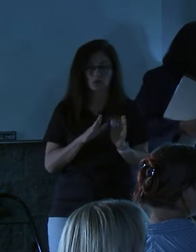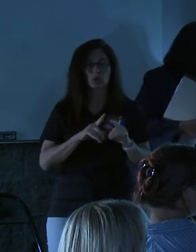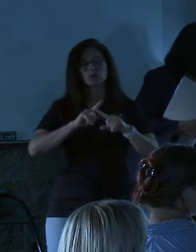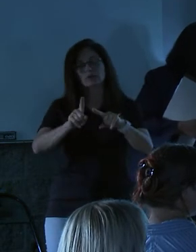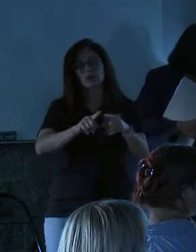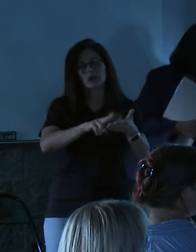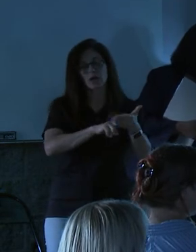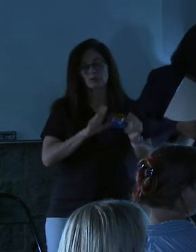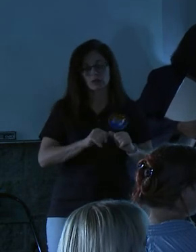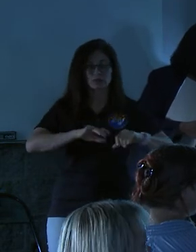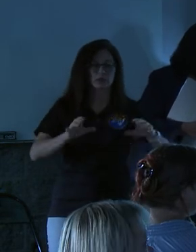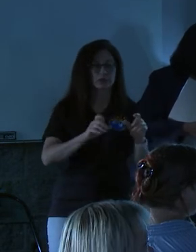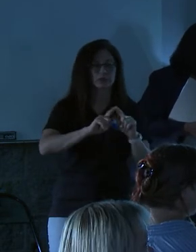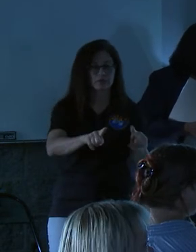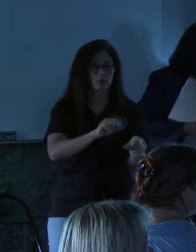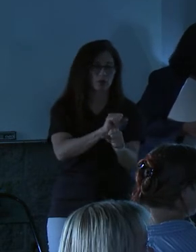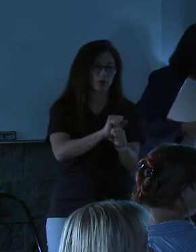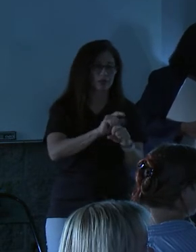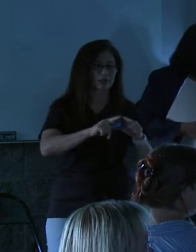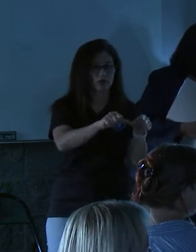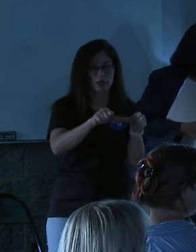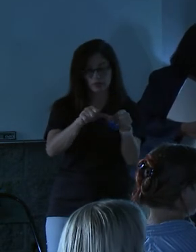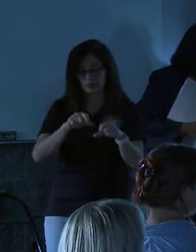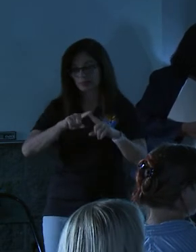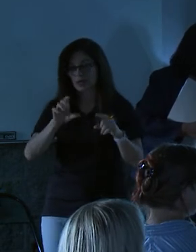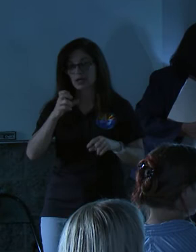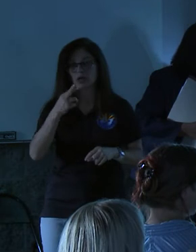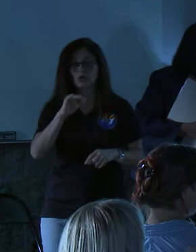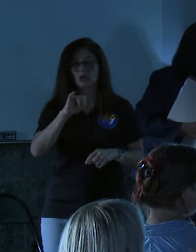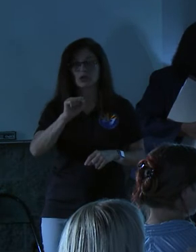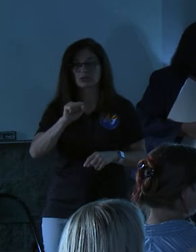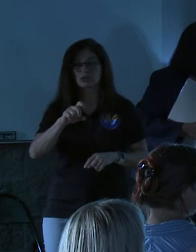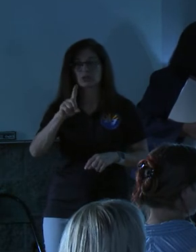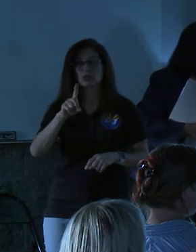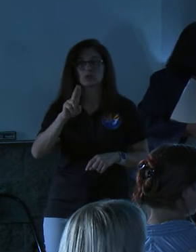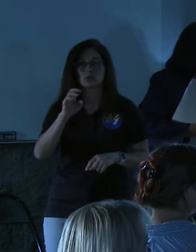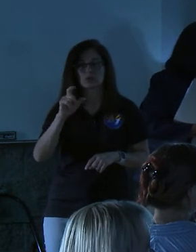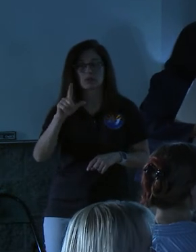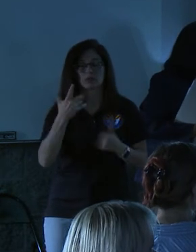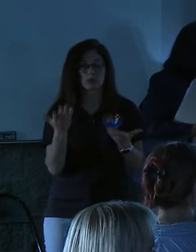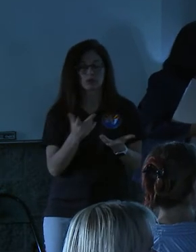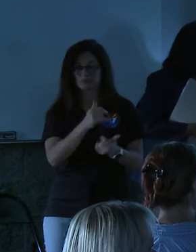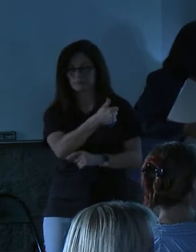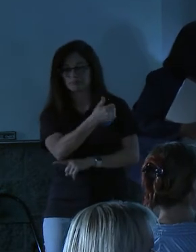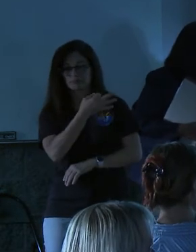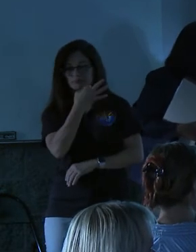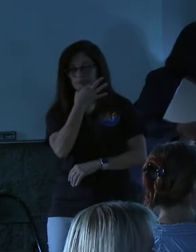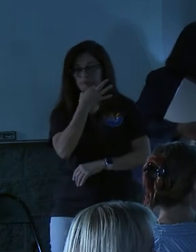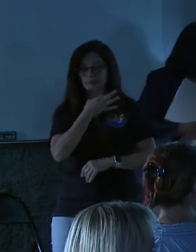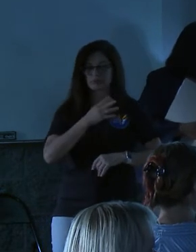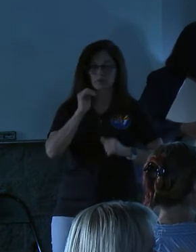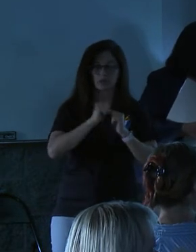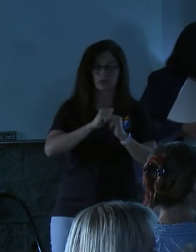different contractors did different places. But Chris Duzel is here and he is an expert in